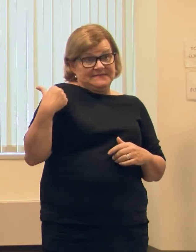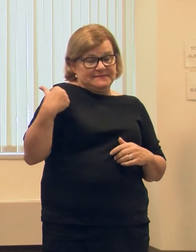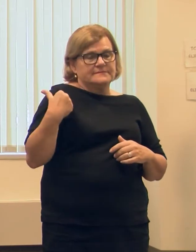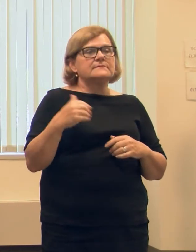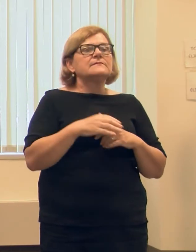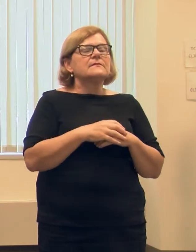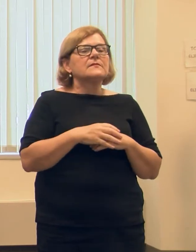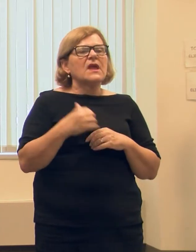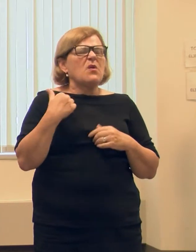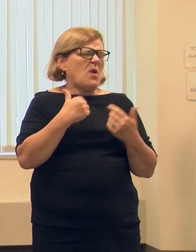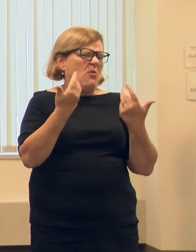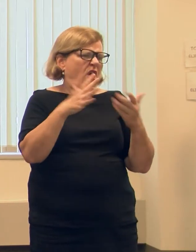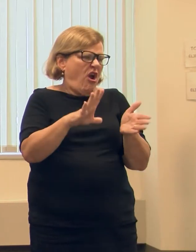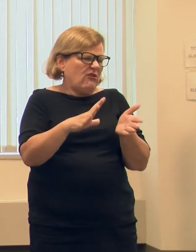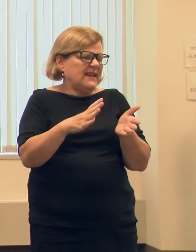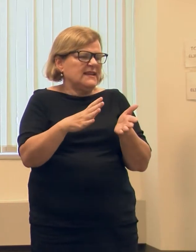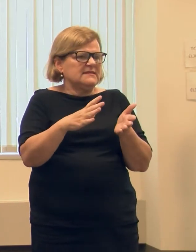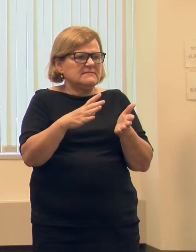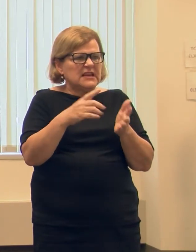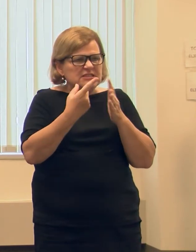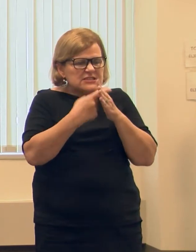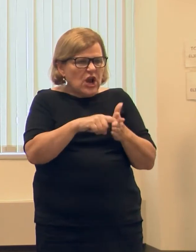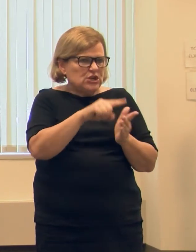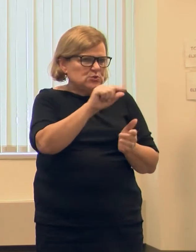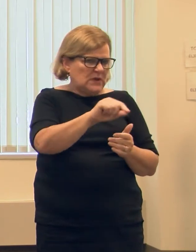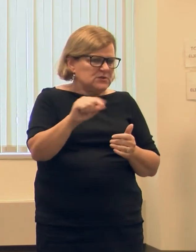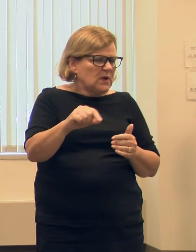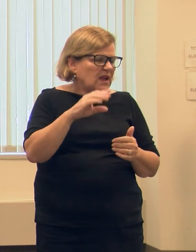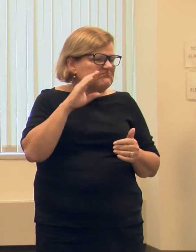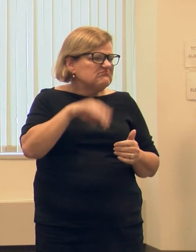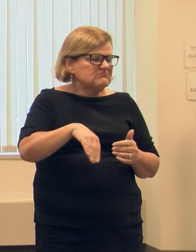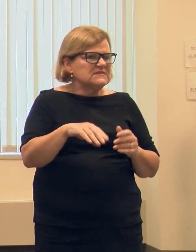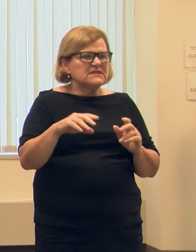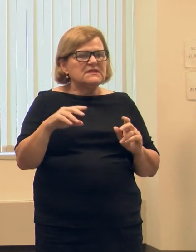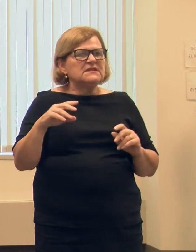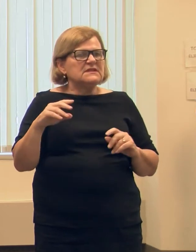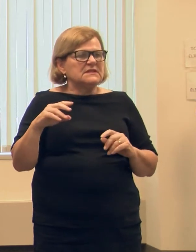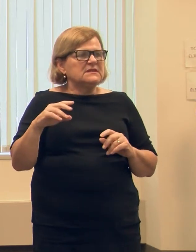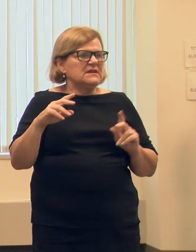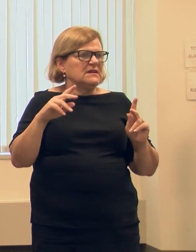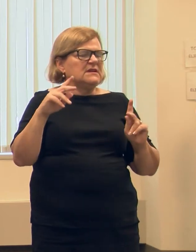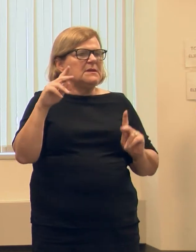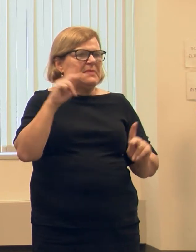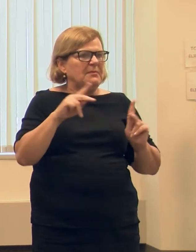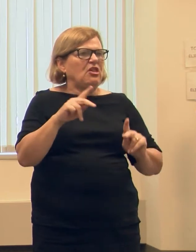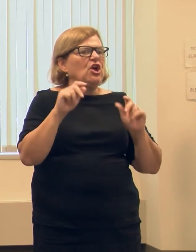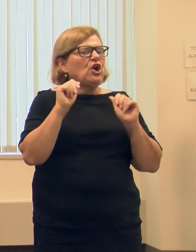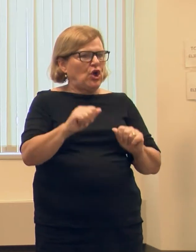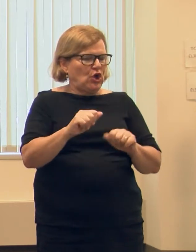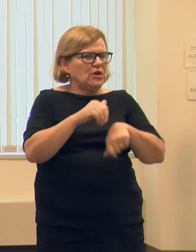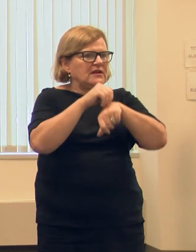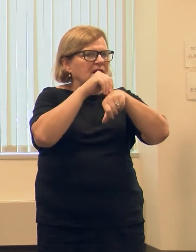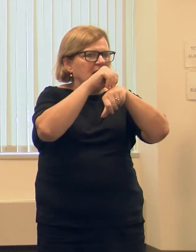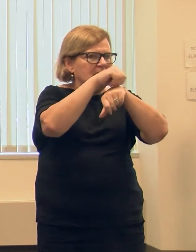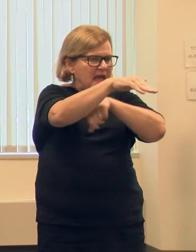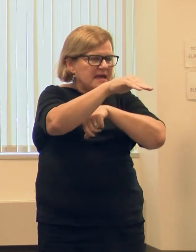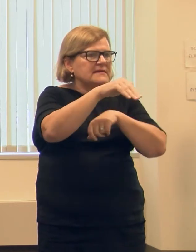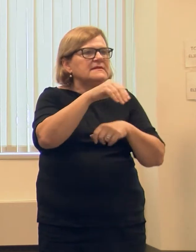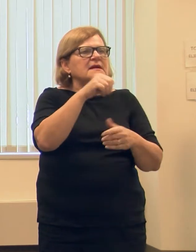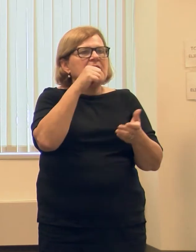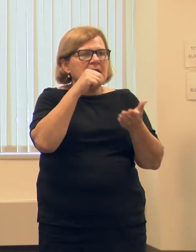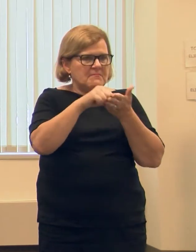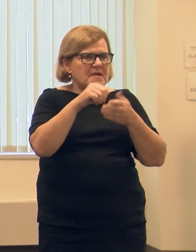we were already going into this, the 2020 election with people's ability to cast an absentee ballot easier,